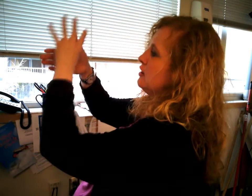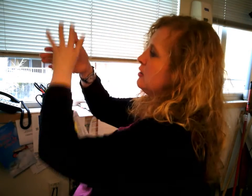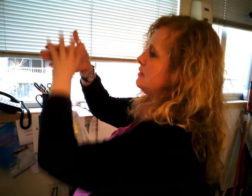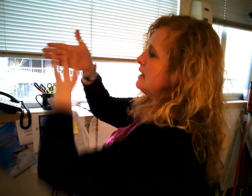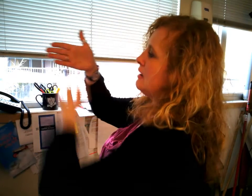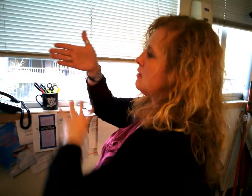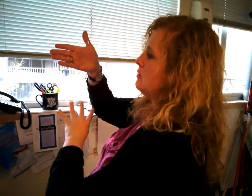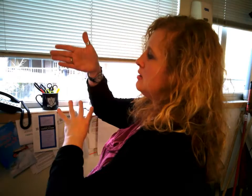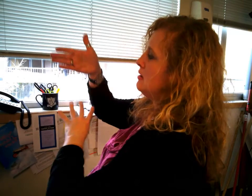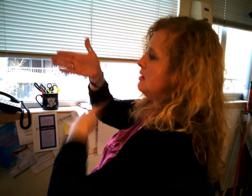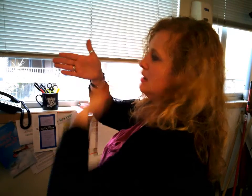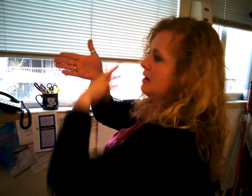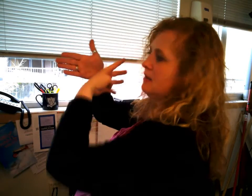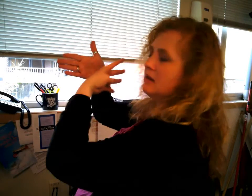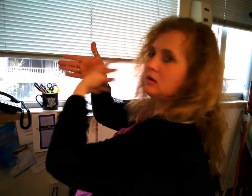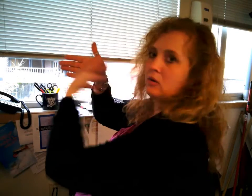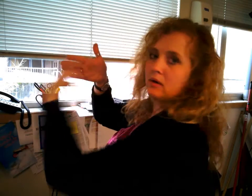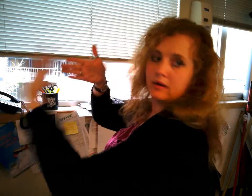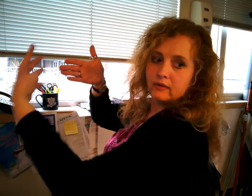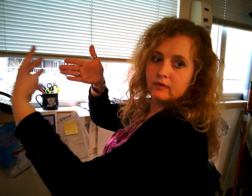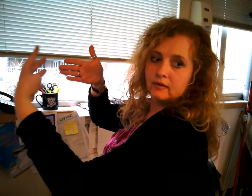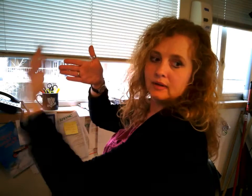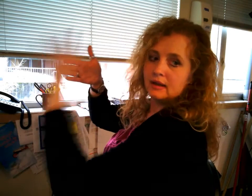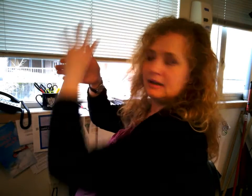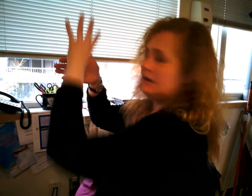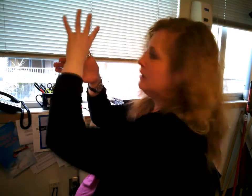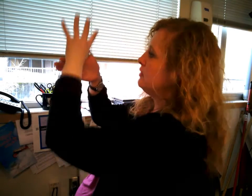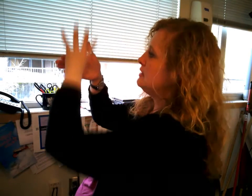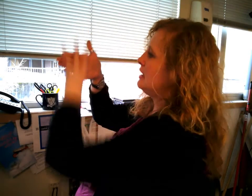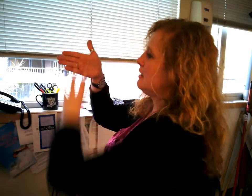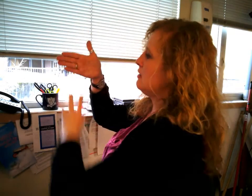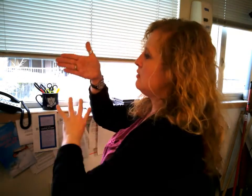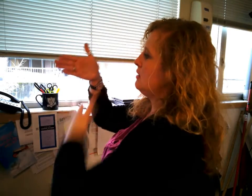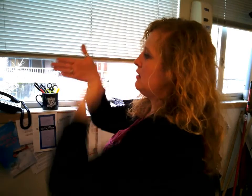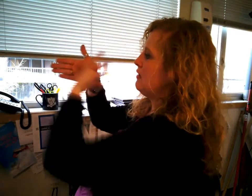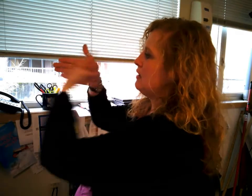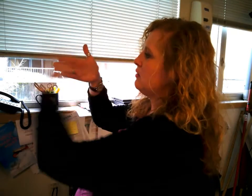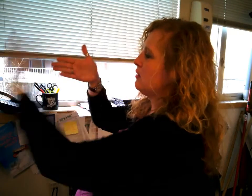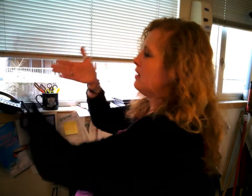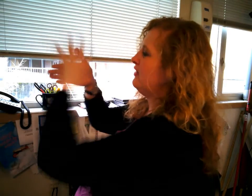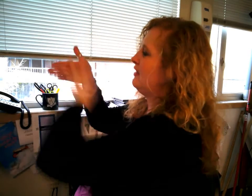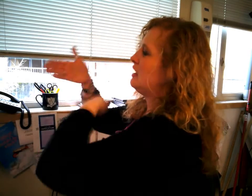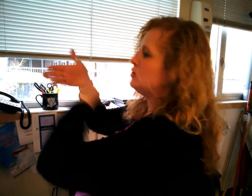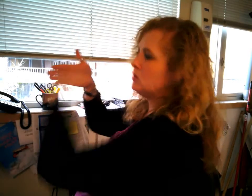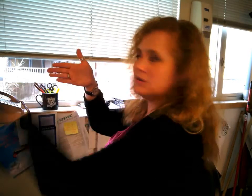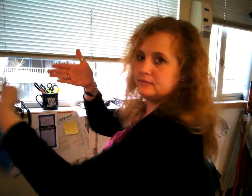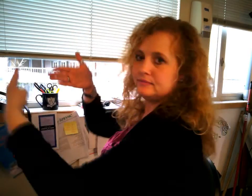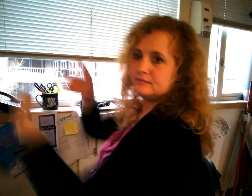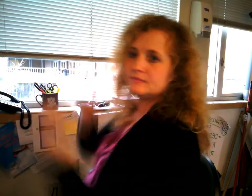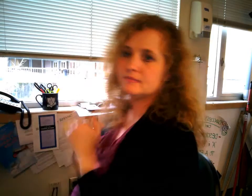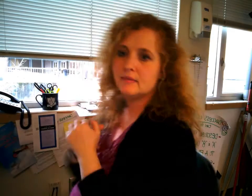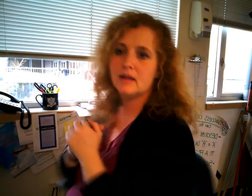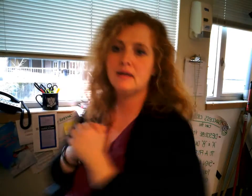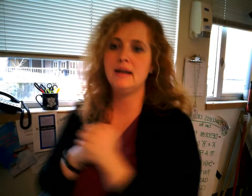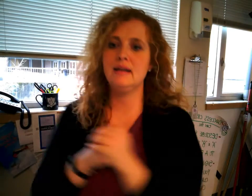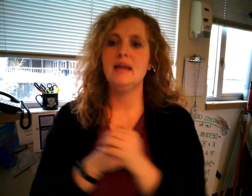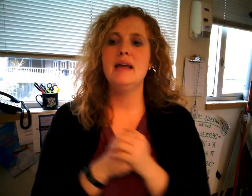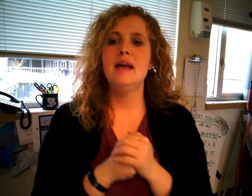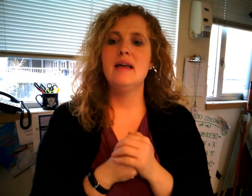go down and then across go down then across schedule all right the